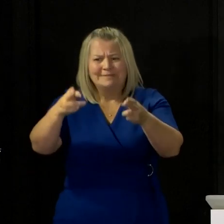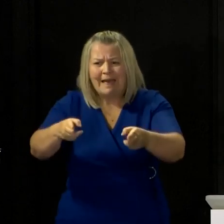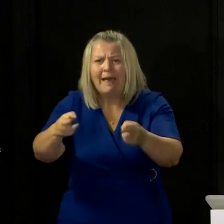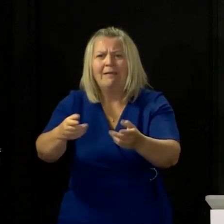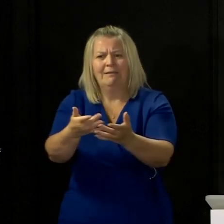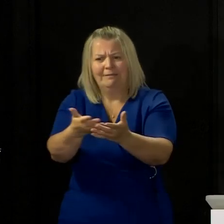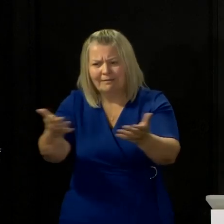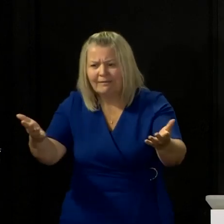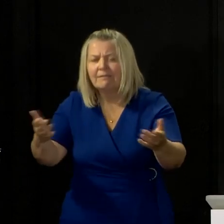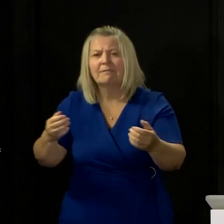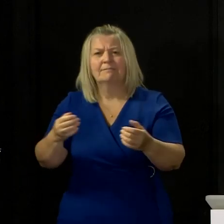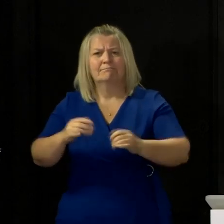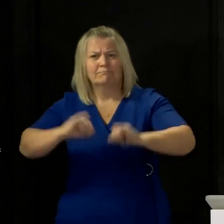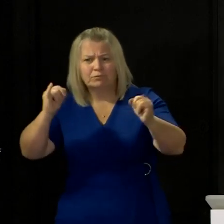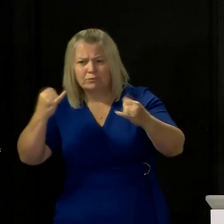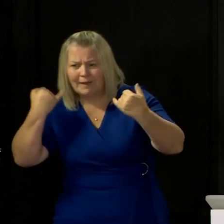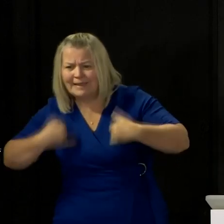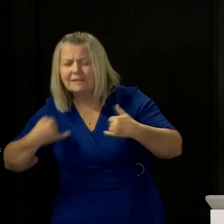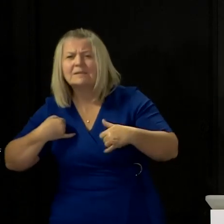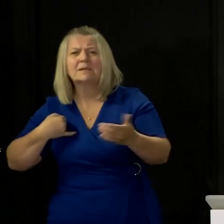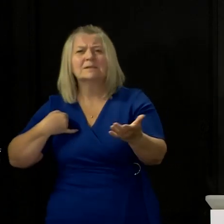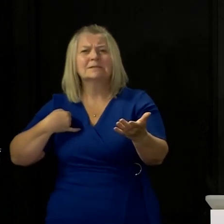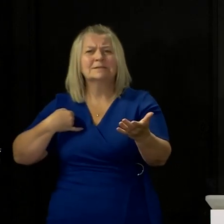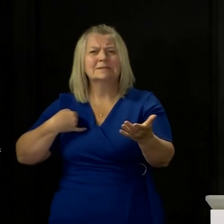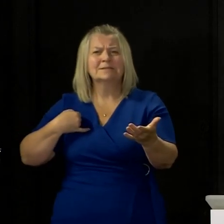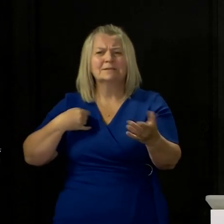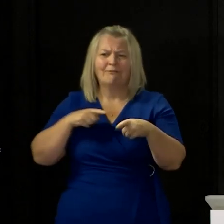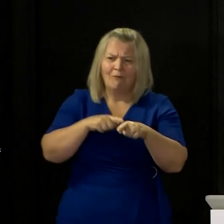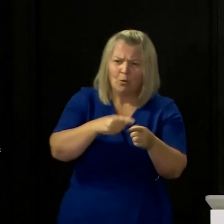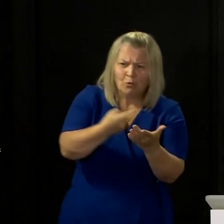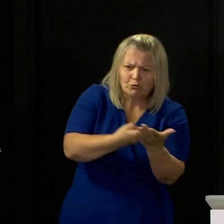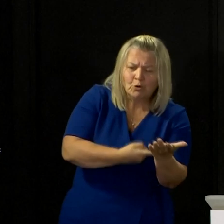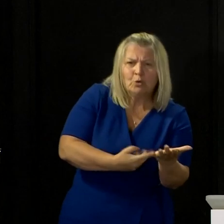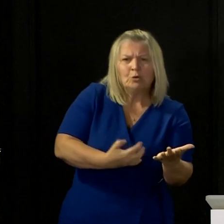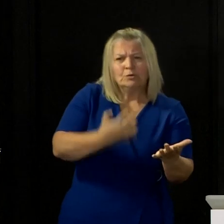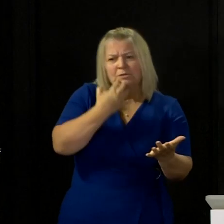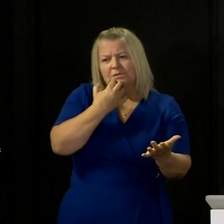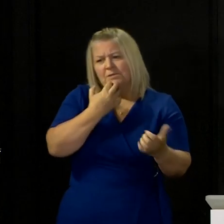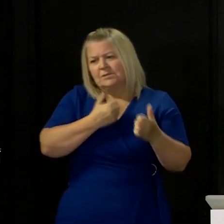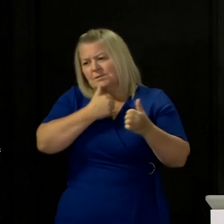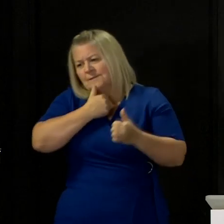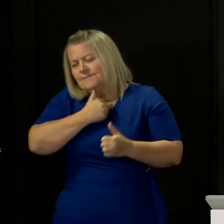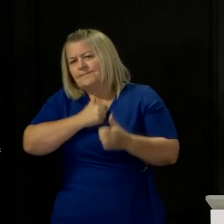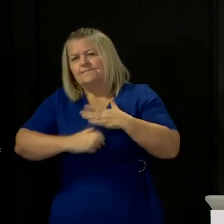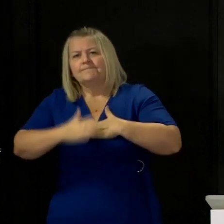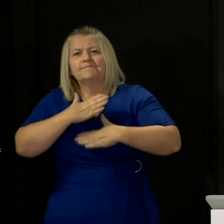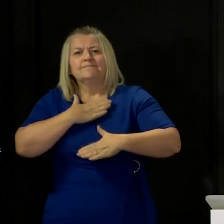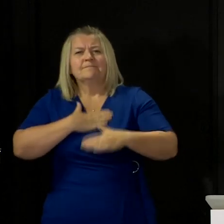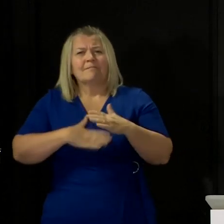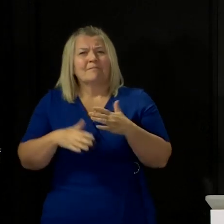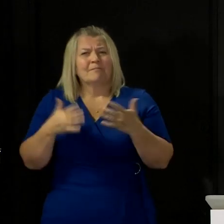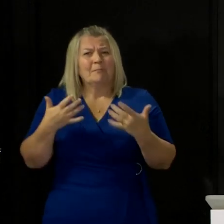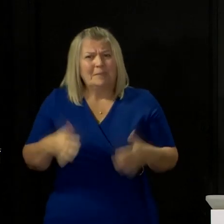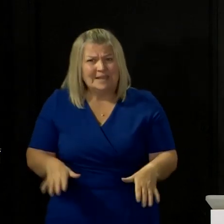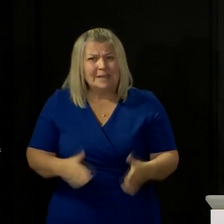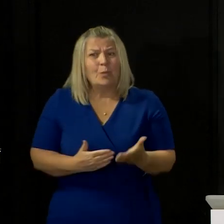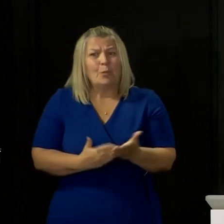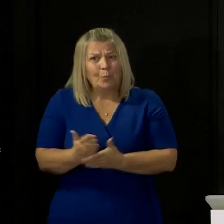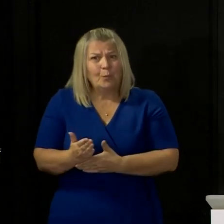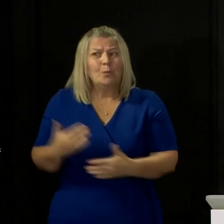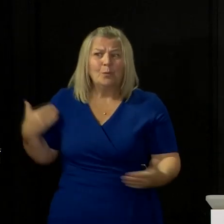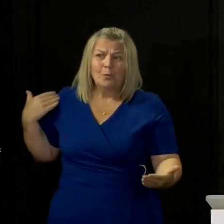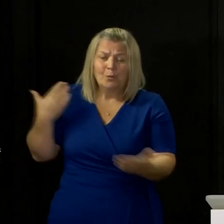and the restrictions that we've all been living under. So having gone through all of that in all conscience, I